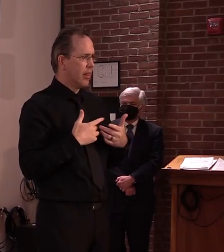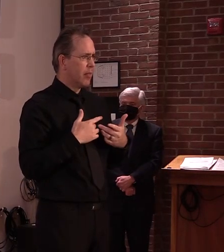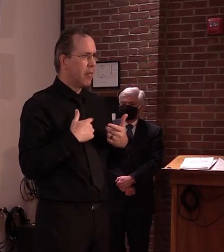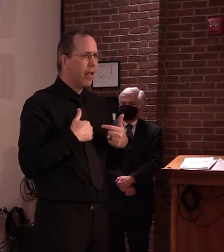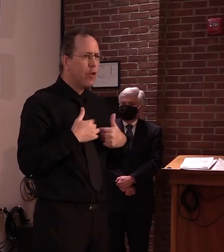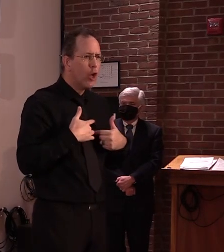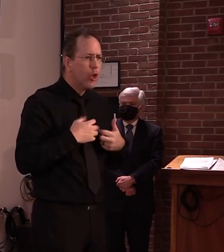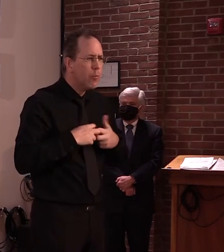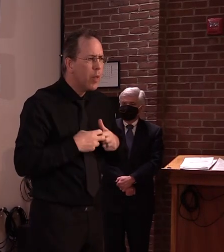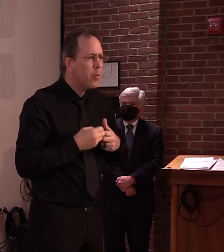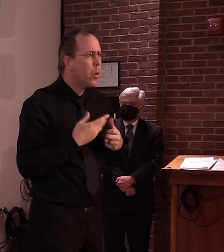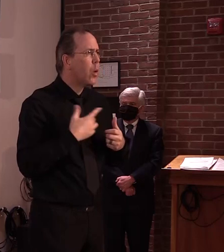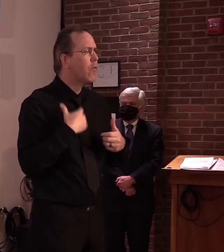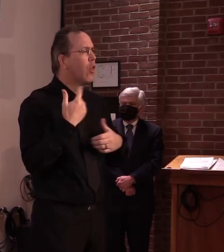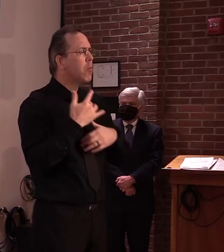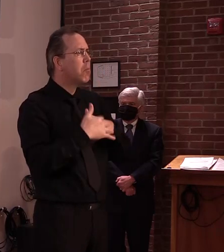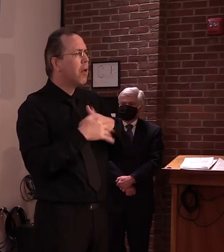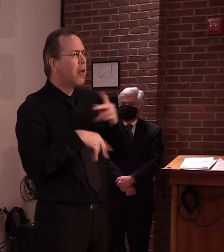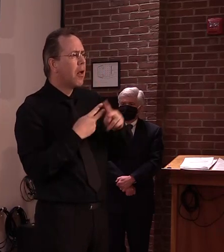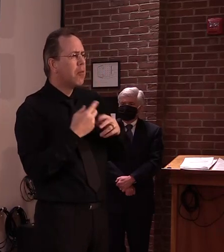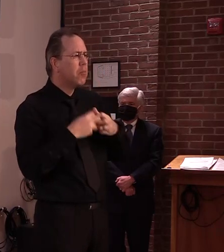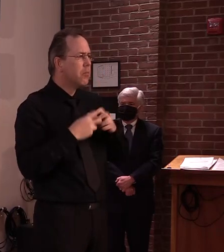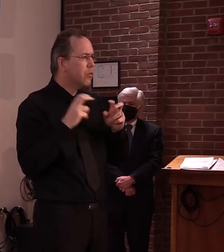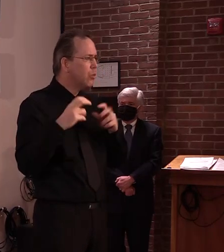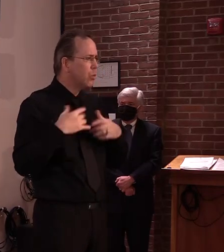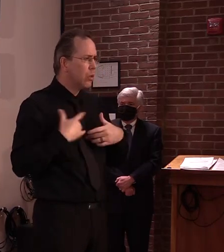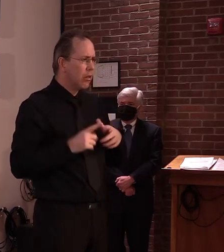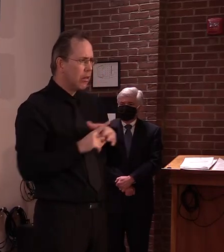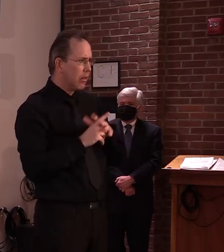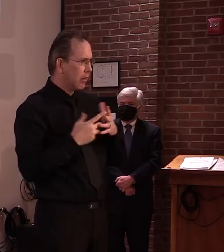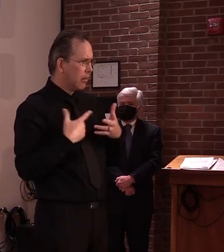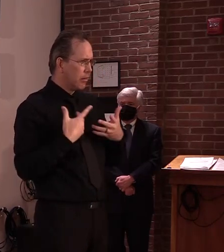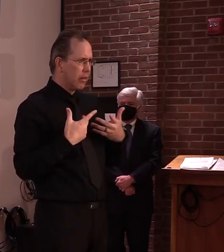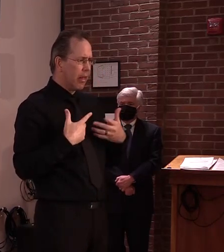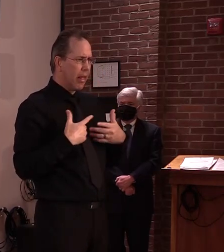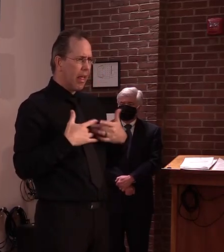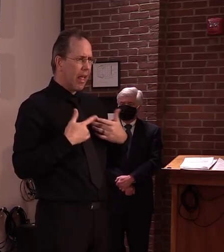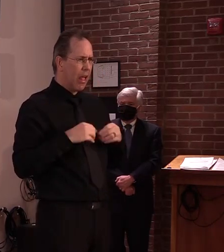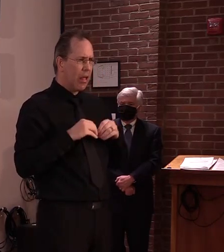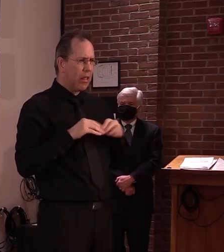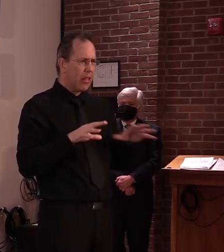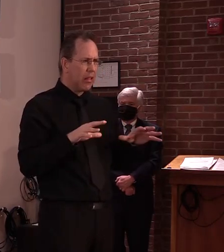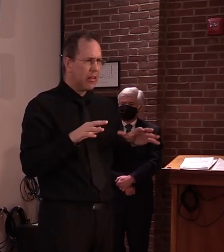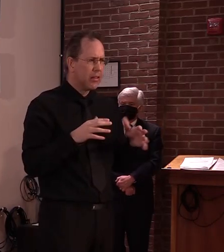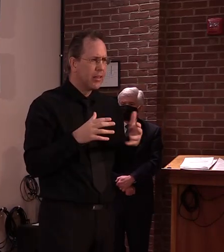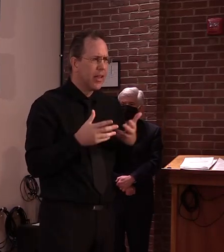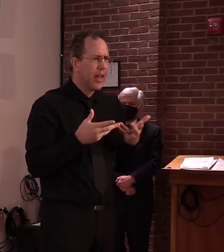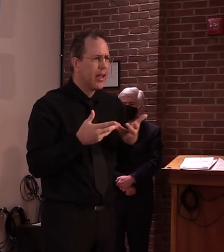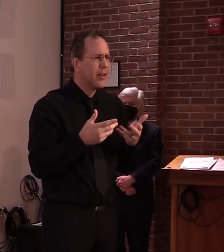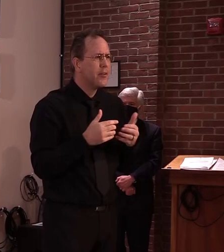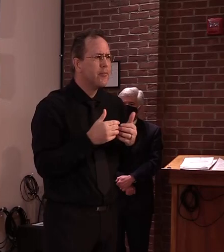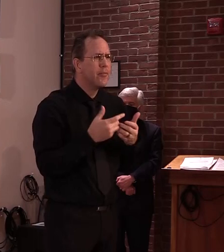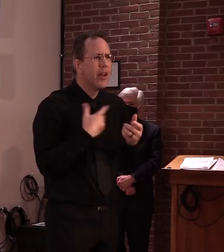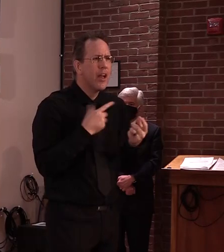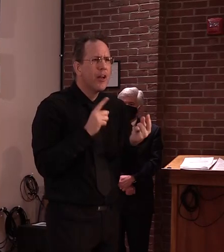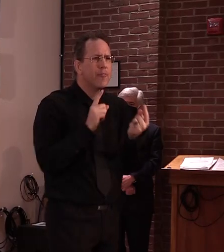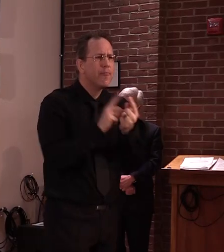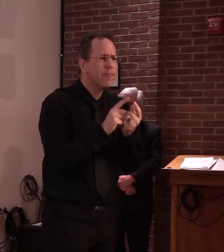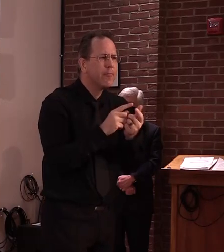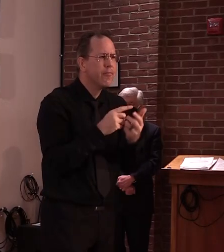a second wave. Yeah. Yeah. Well, again, I'd be interested in who the experts are, but what has been